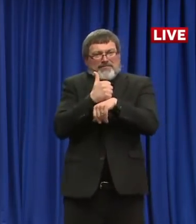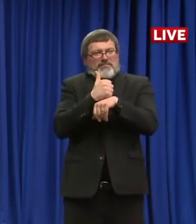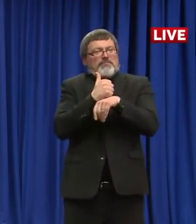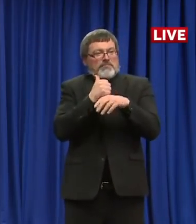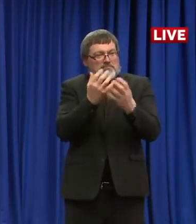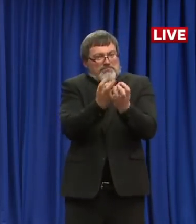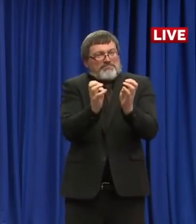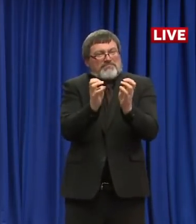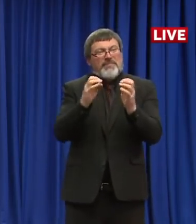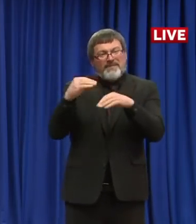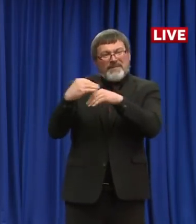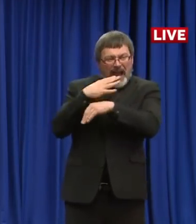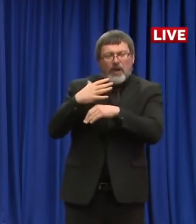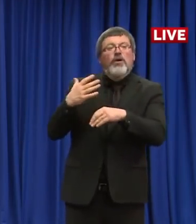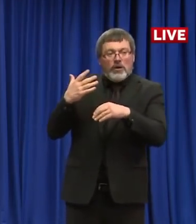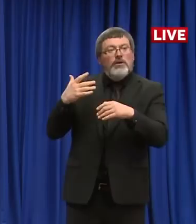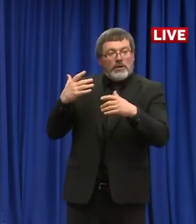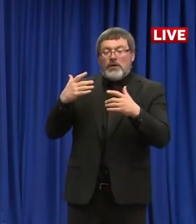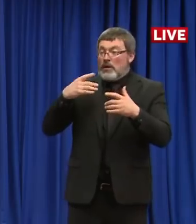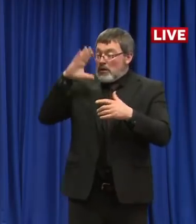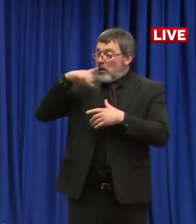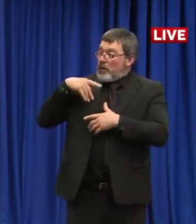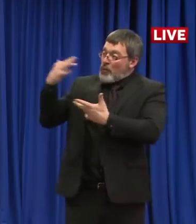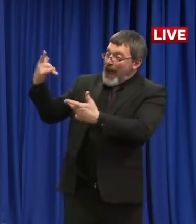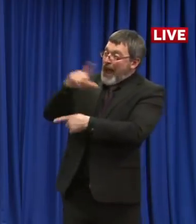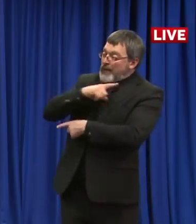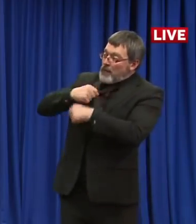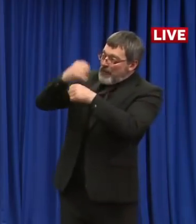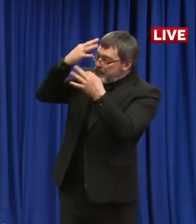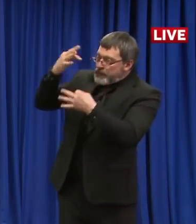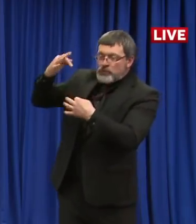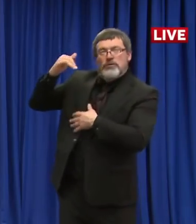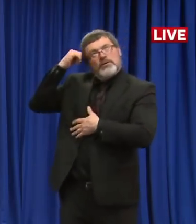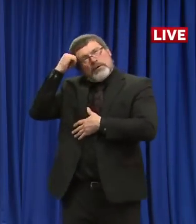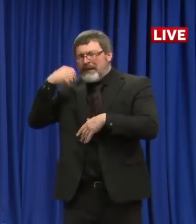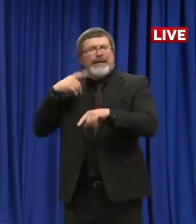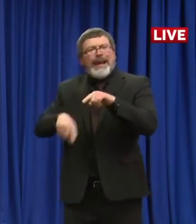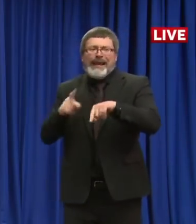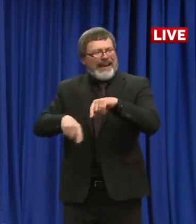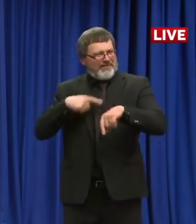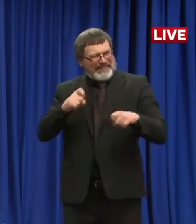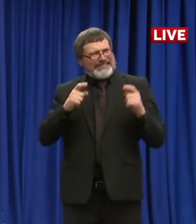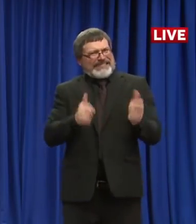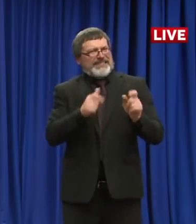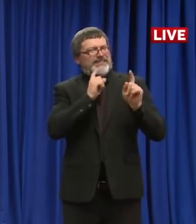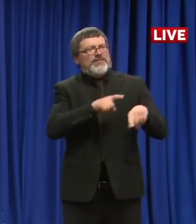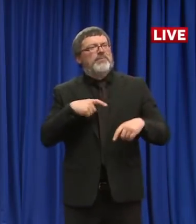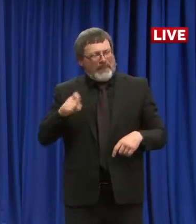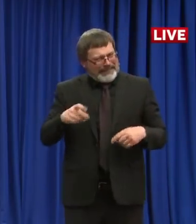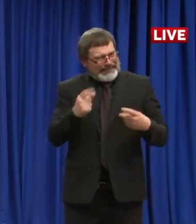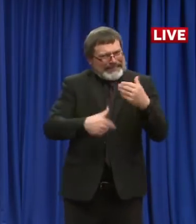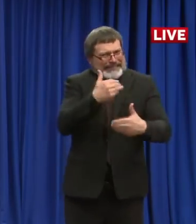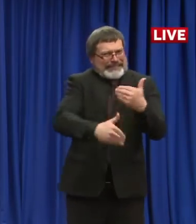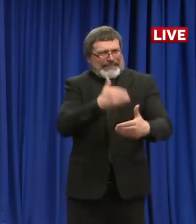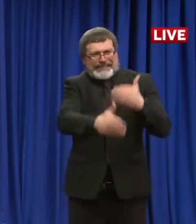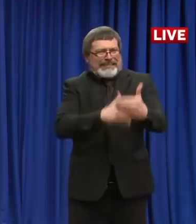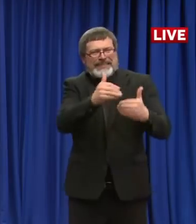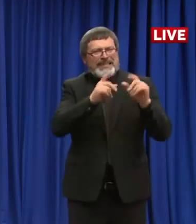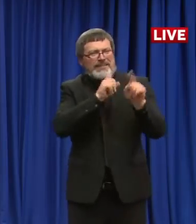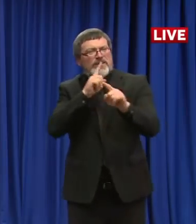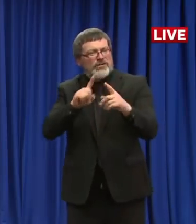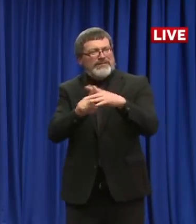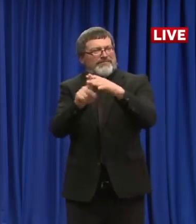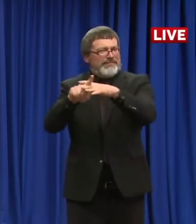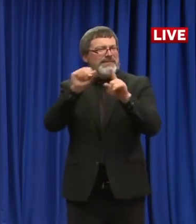to work, that we absolutely need to work to get these vital services and funds out as quickly as possible, and what we've been able to do has been tremendous.